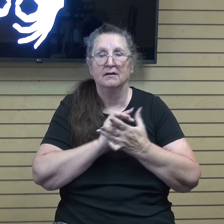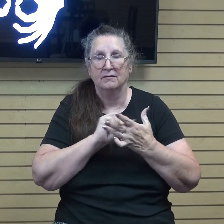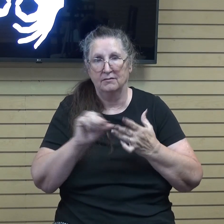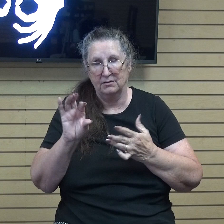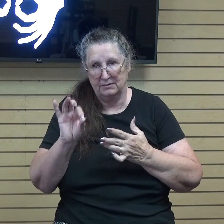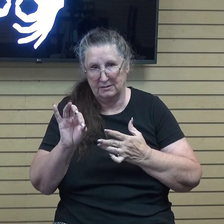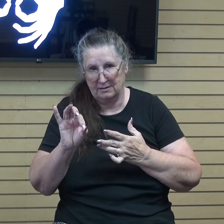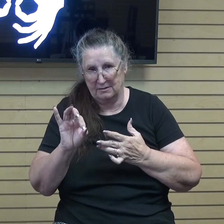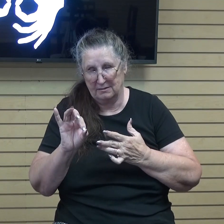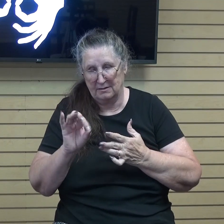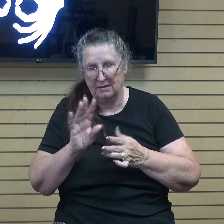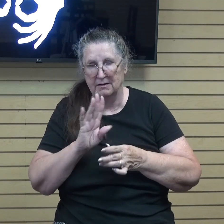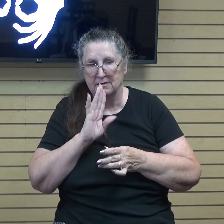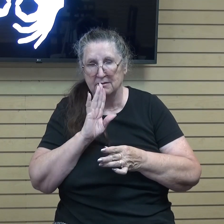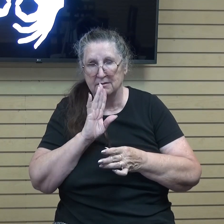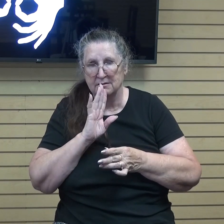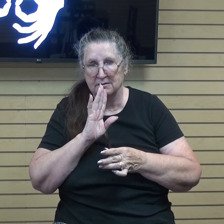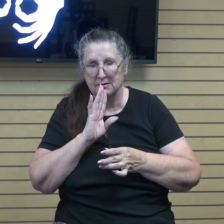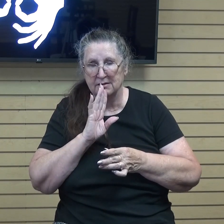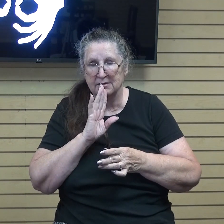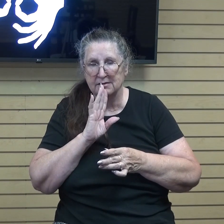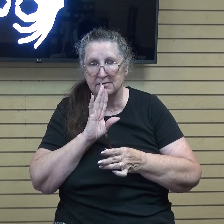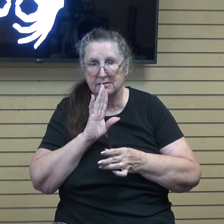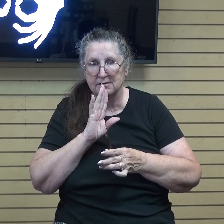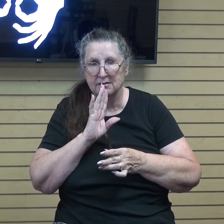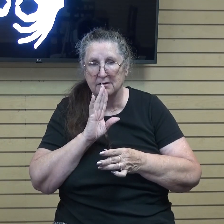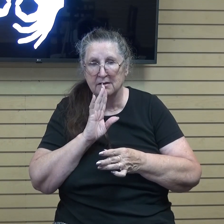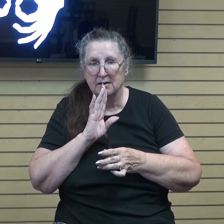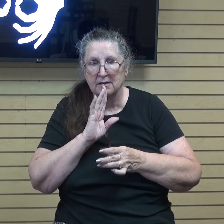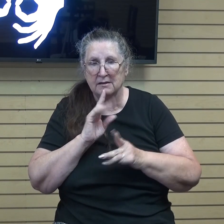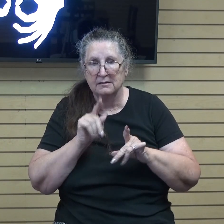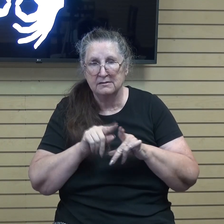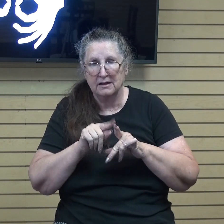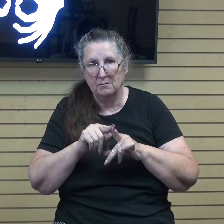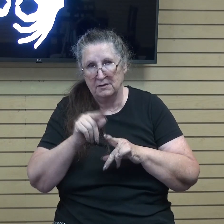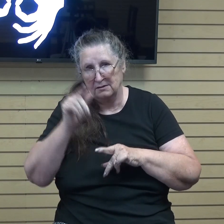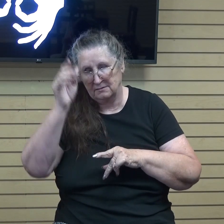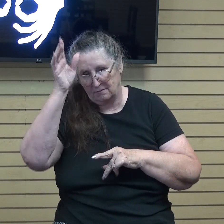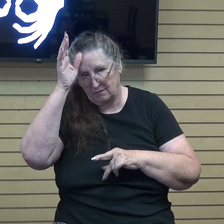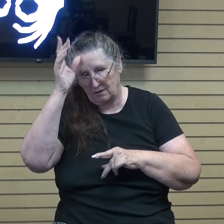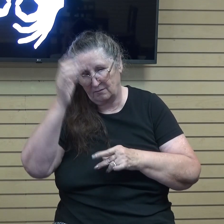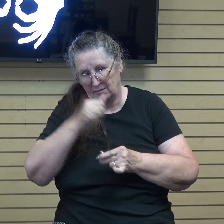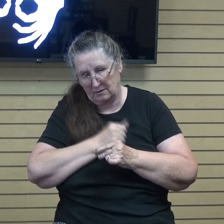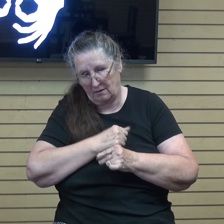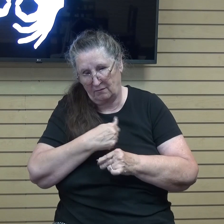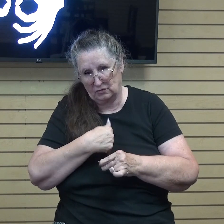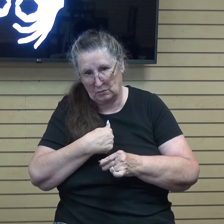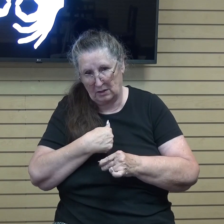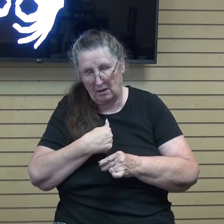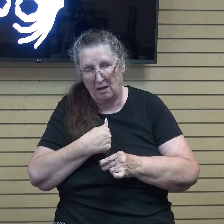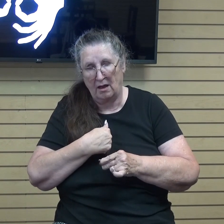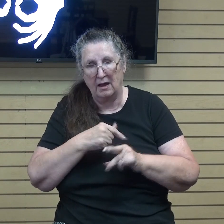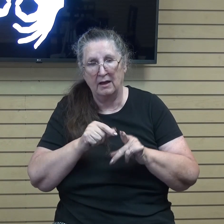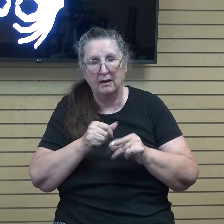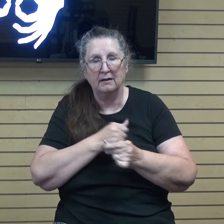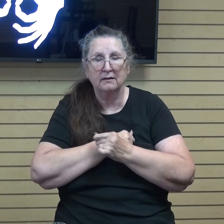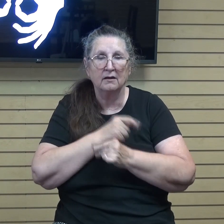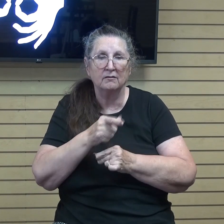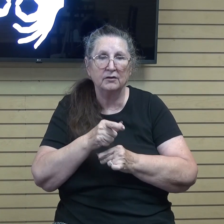Jesus goes on to say, as the father loved me, I also have loved you. Abide in my love. Now,